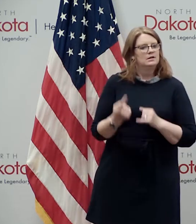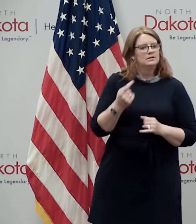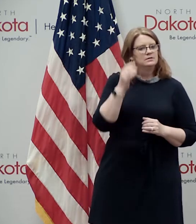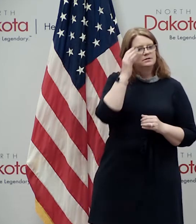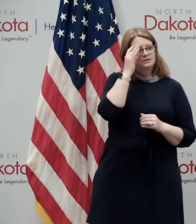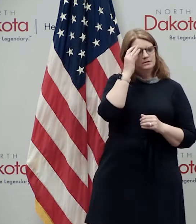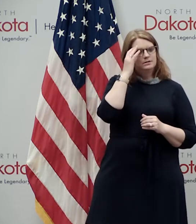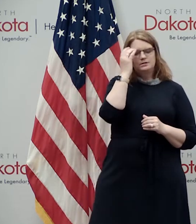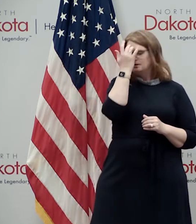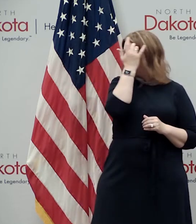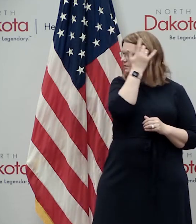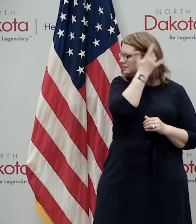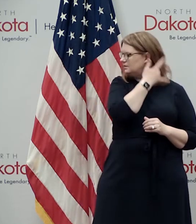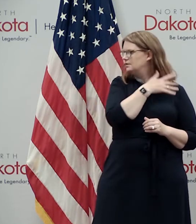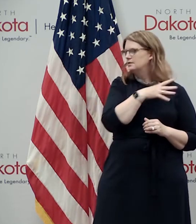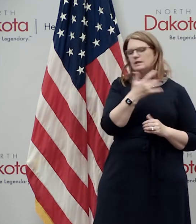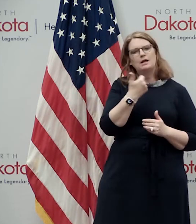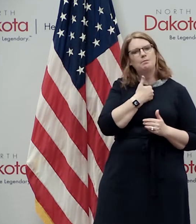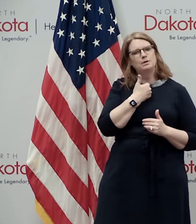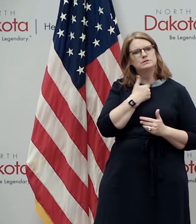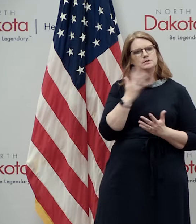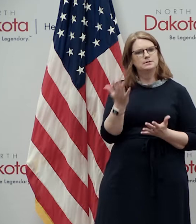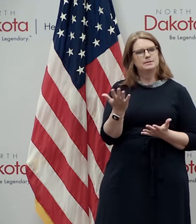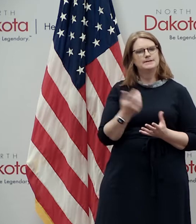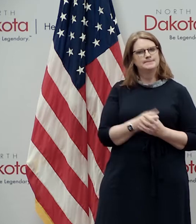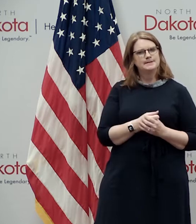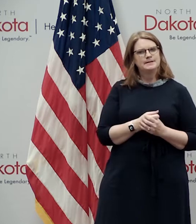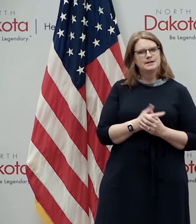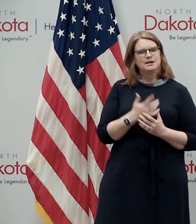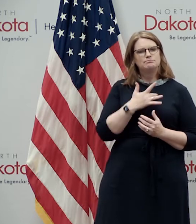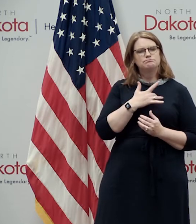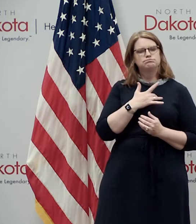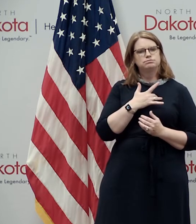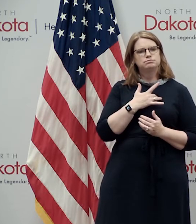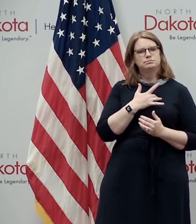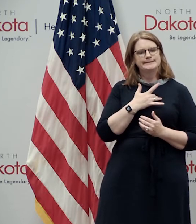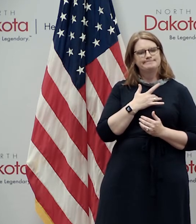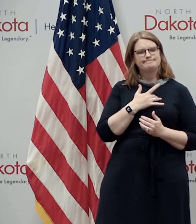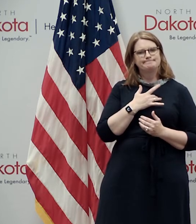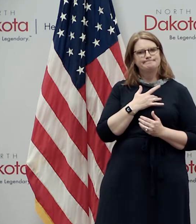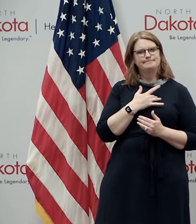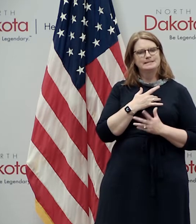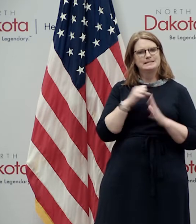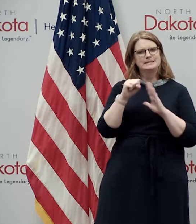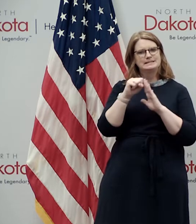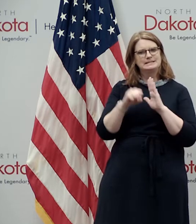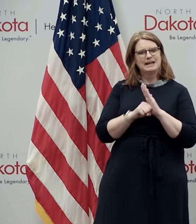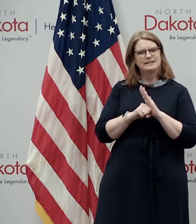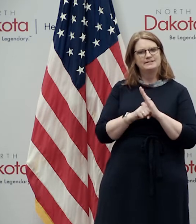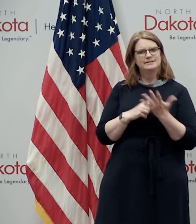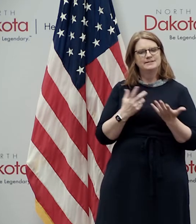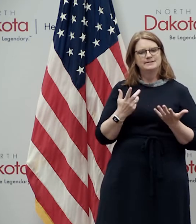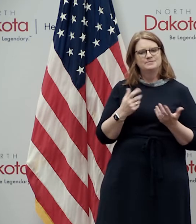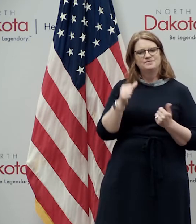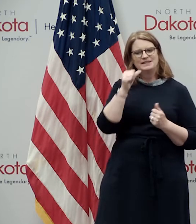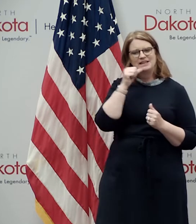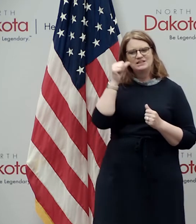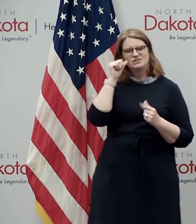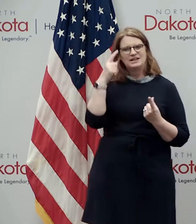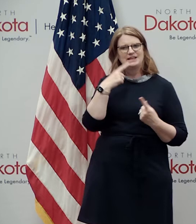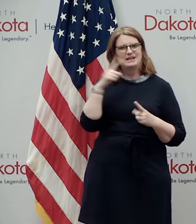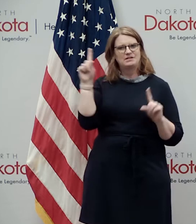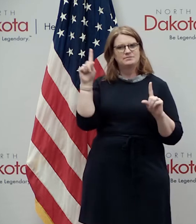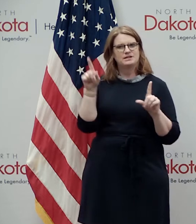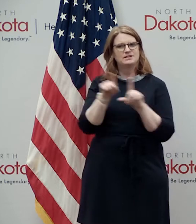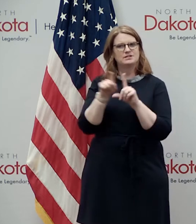uh item uh more of a personal one but certainly it as it touches the whole state but uh as we know from yesterday and on the front page